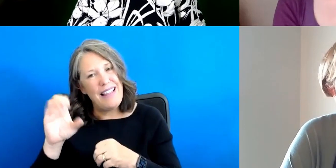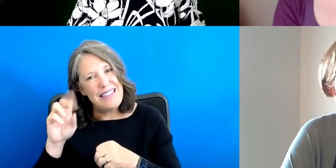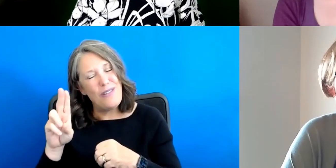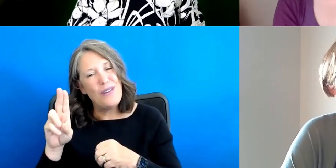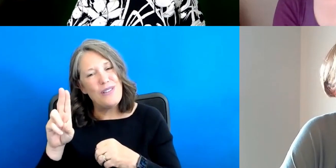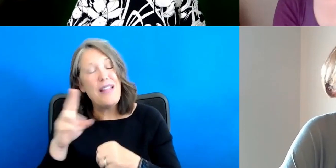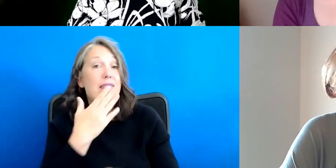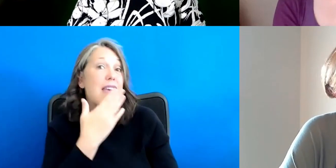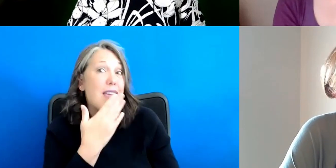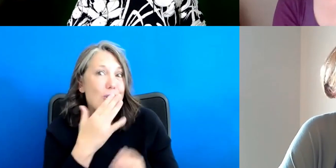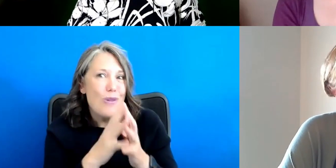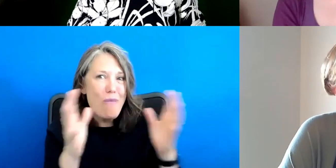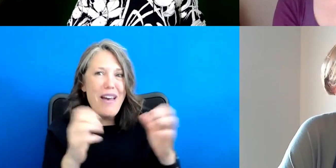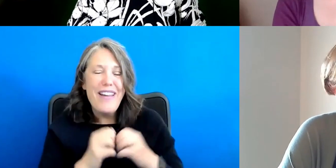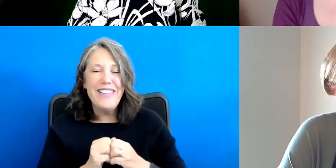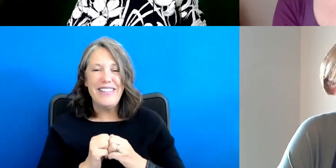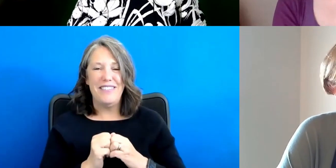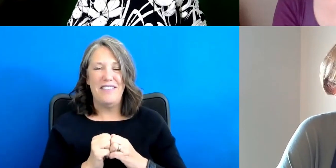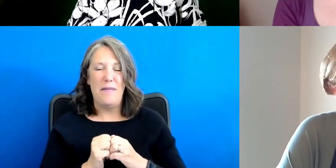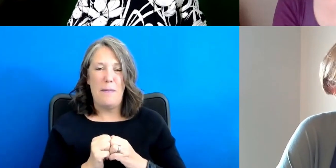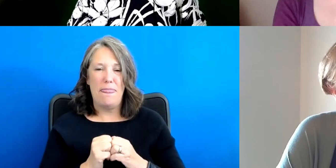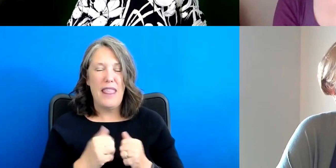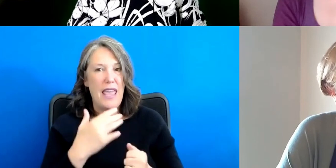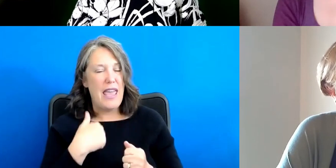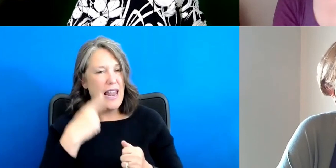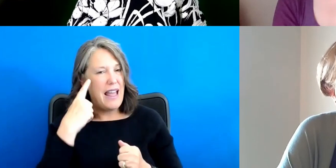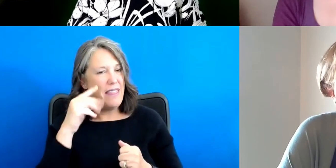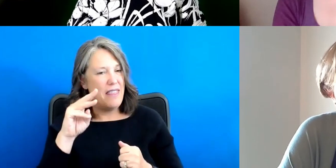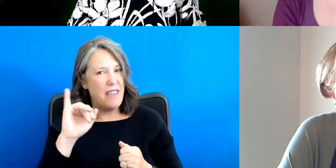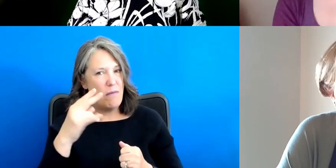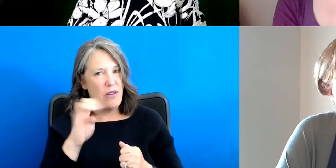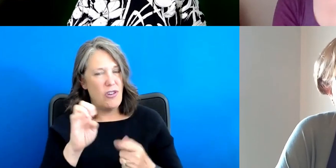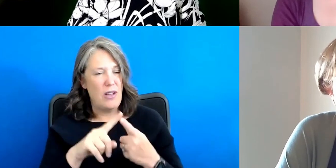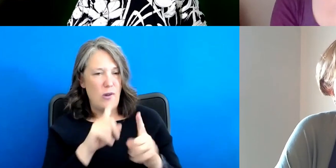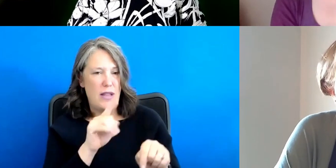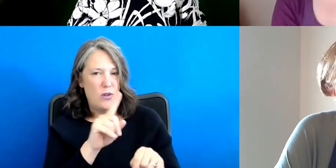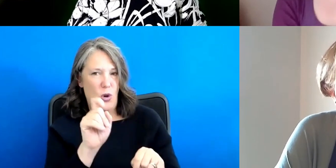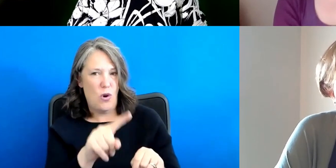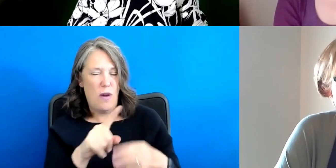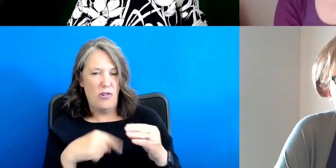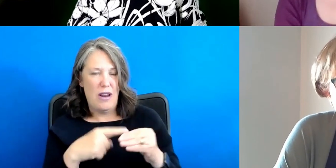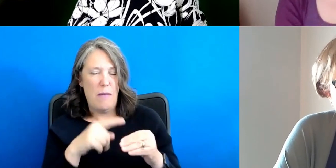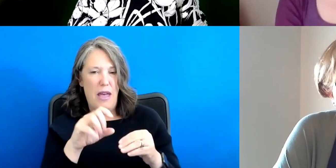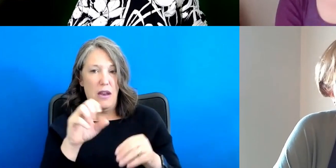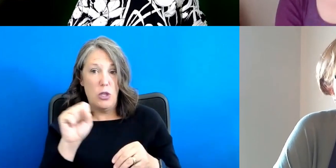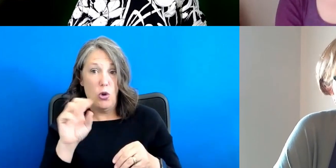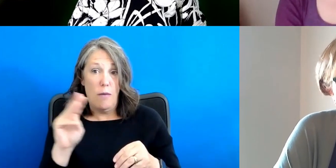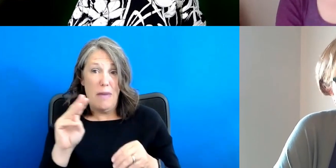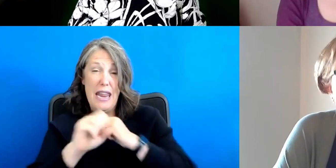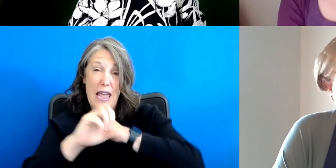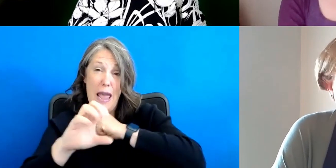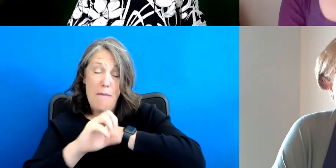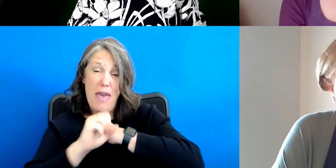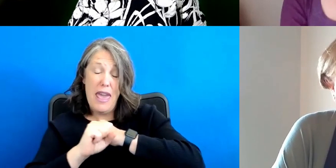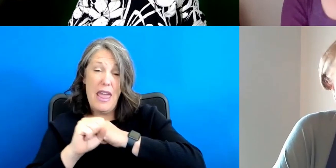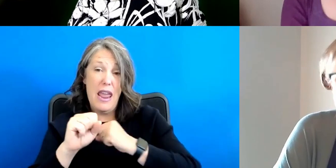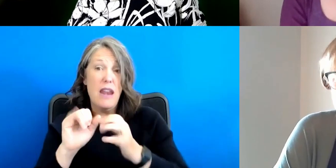as well, thank you so much. And I think Michelle, and answering your question too, that social media campaign and whatnot